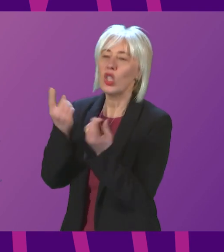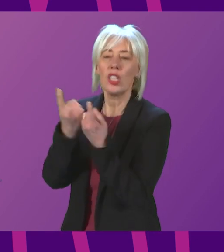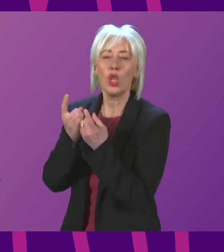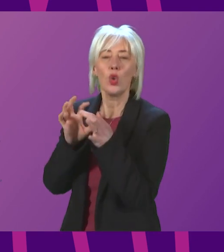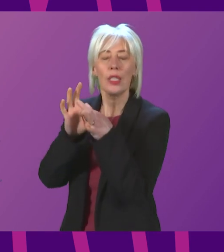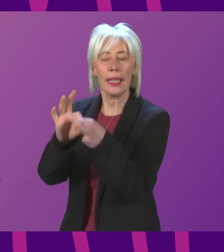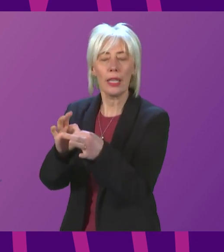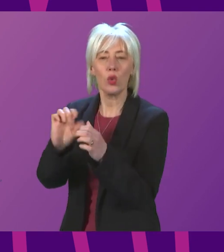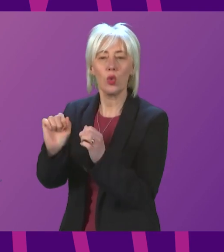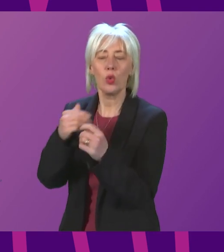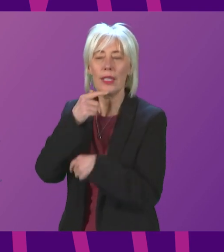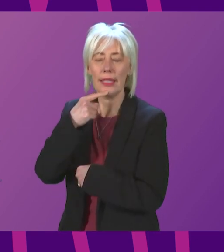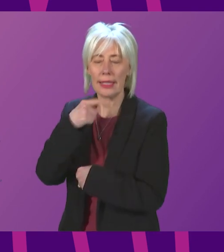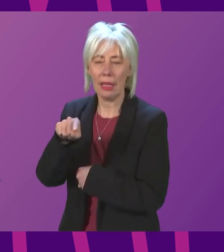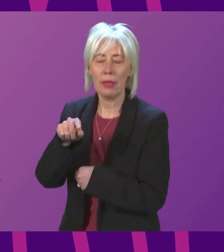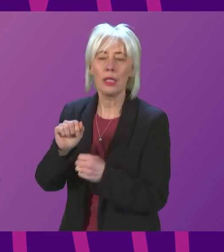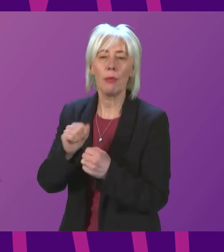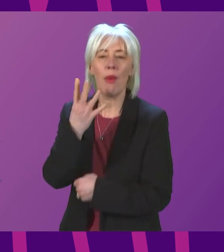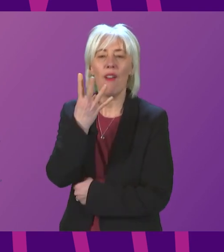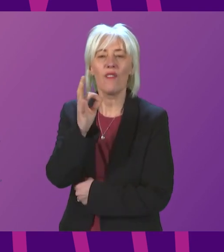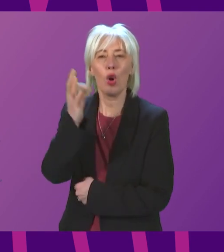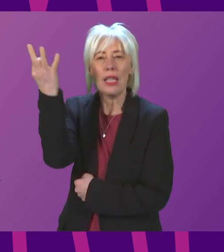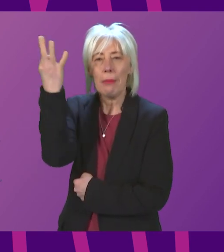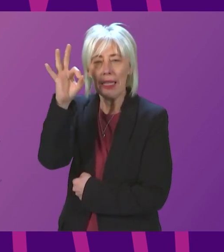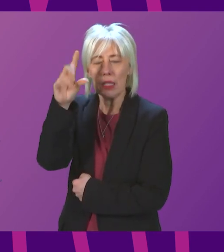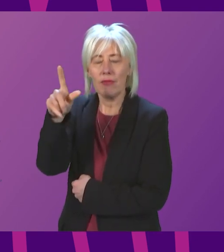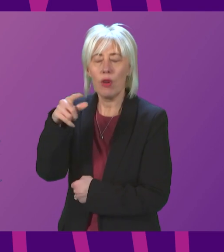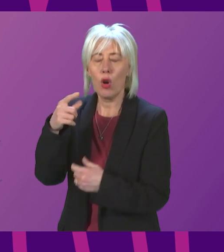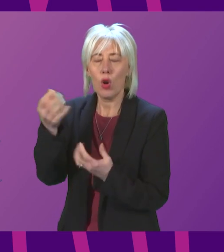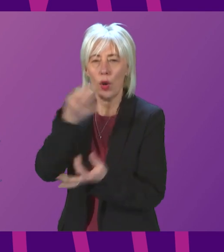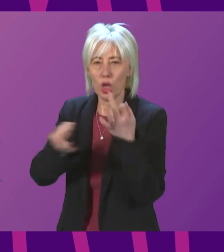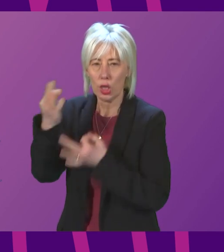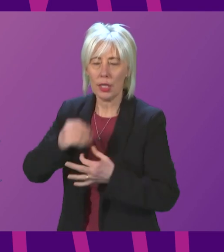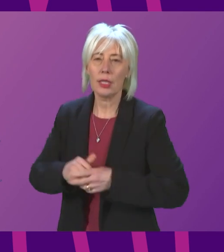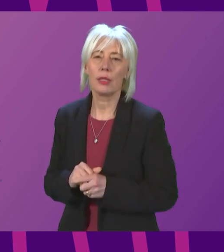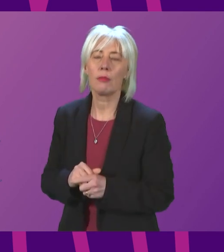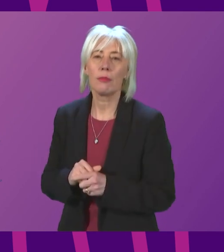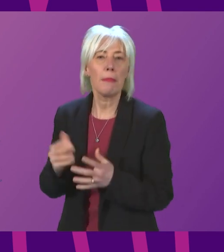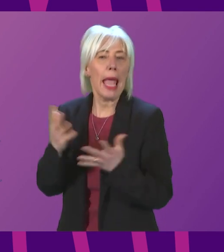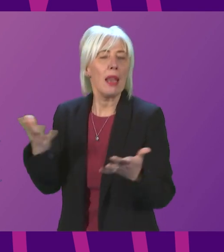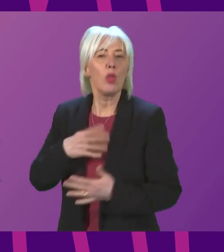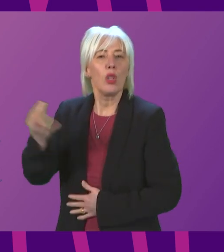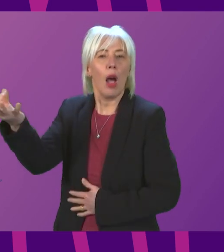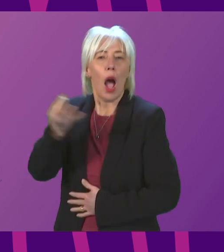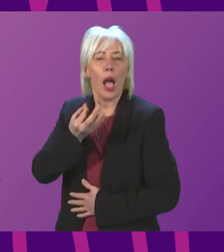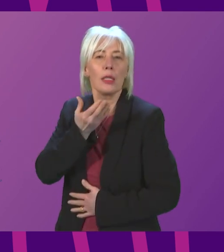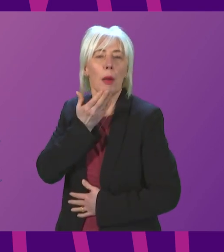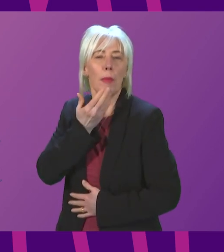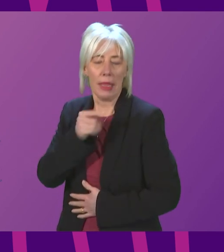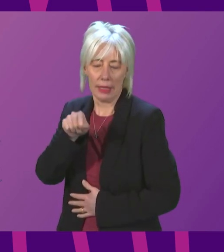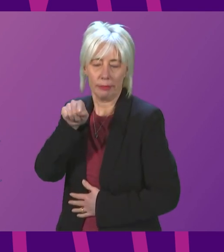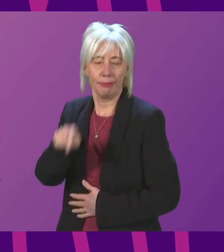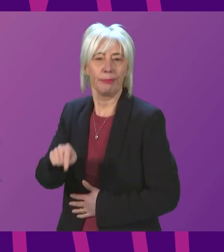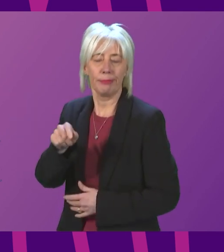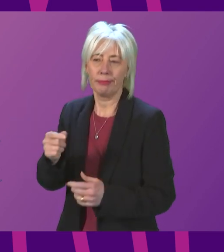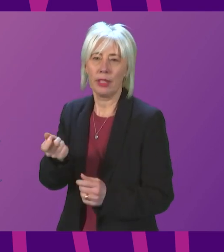40 minutes for questions, after which we'll move on to the next item of business. And I'd be grateful if members who wish to ask a question, we're to press their request to speak